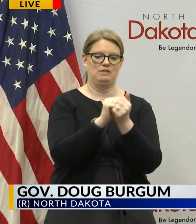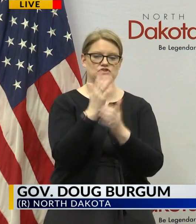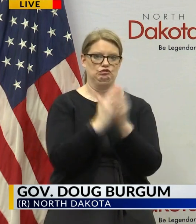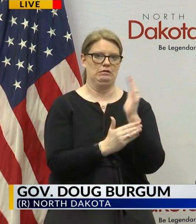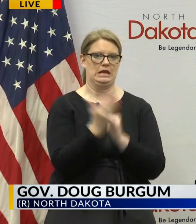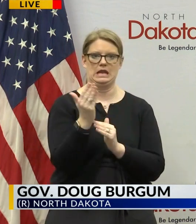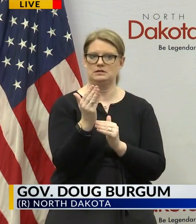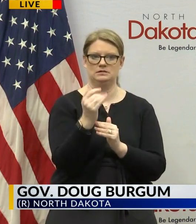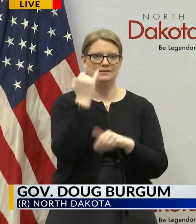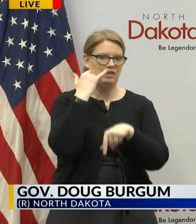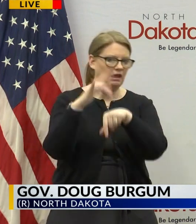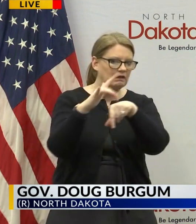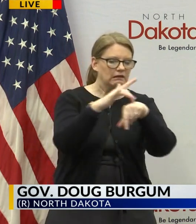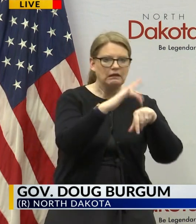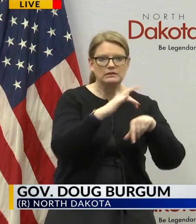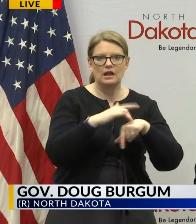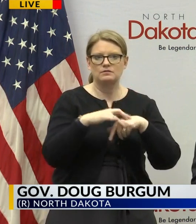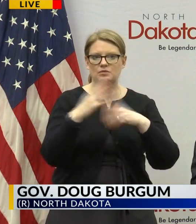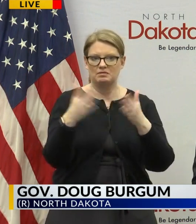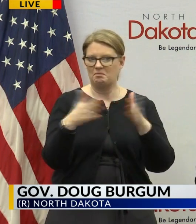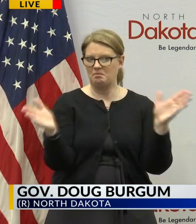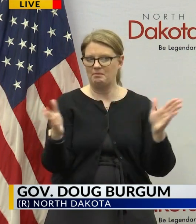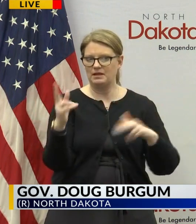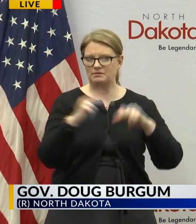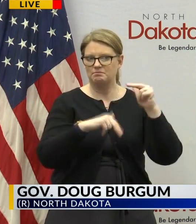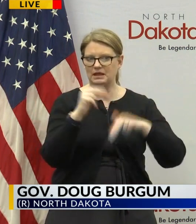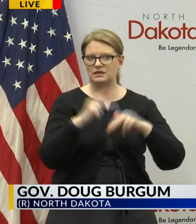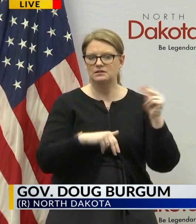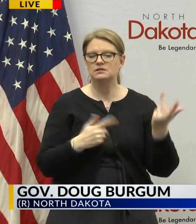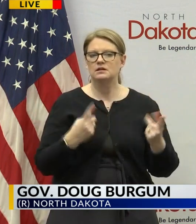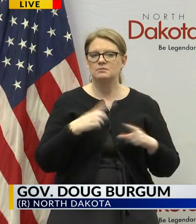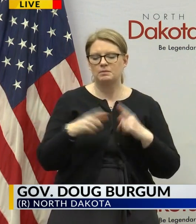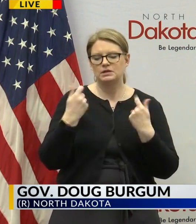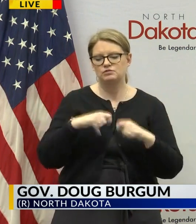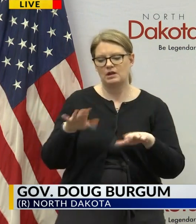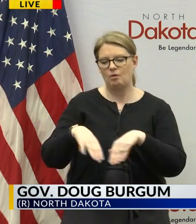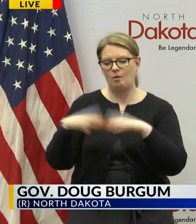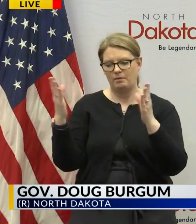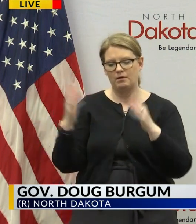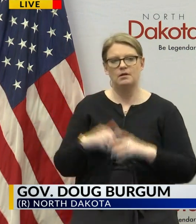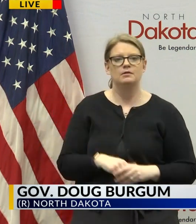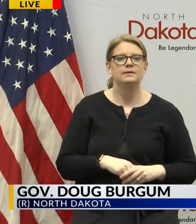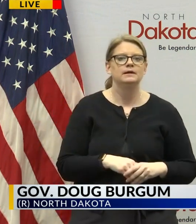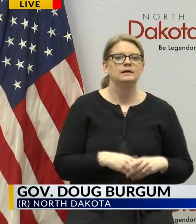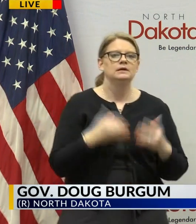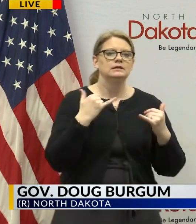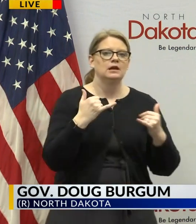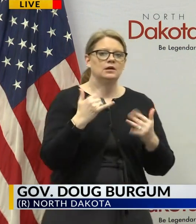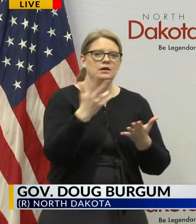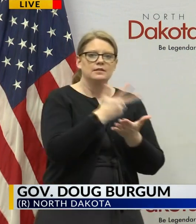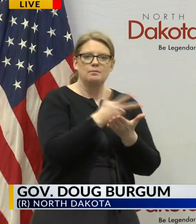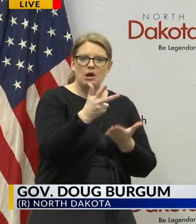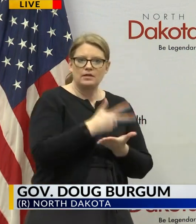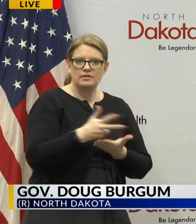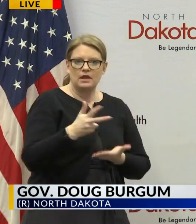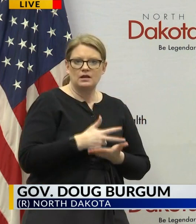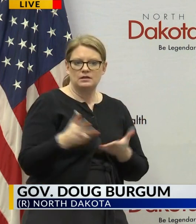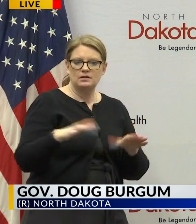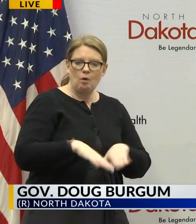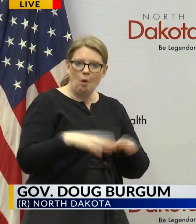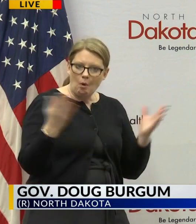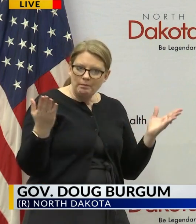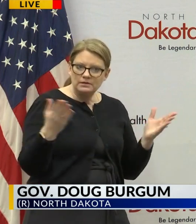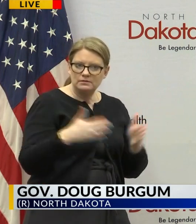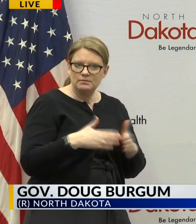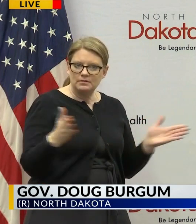whenever they come into contact with public buildings but we're going to work to get those open in the meantime the parking lot areas do remain open to the